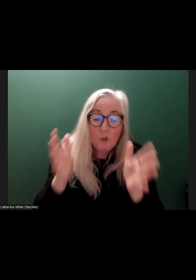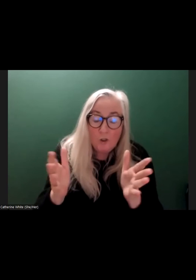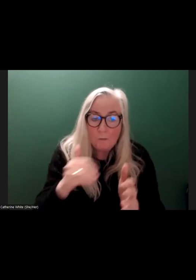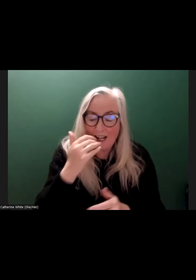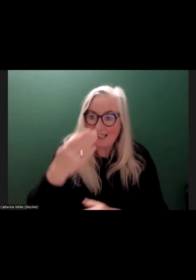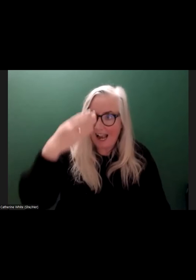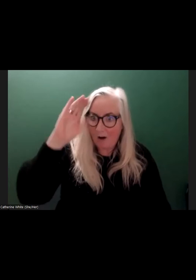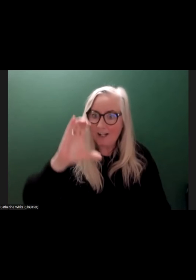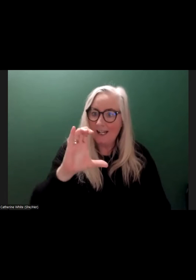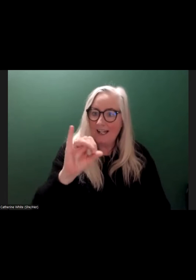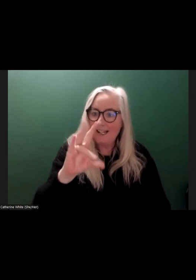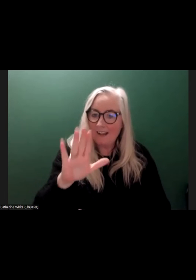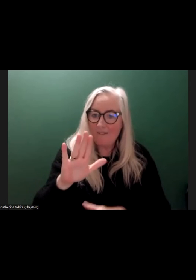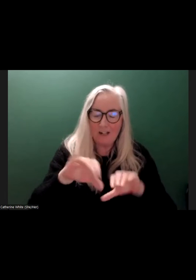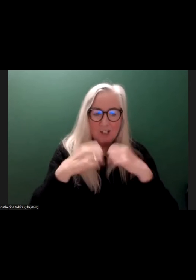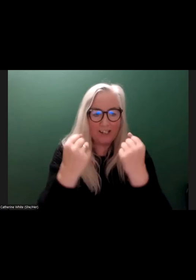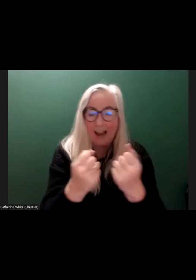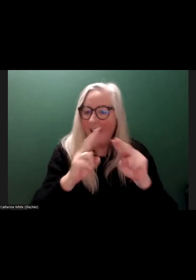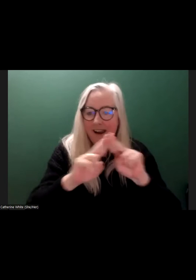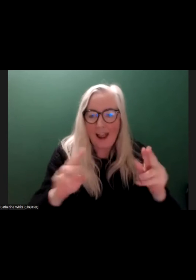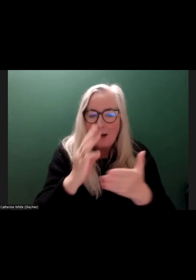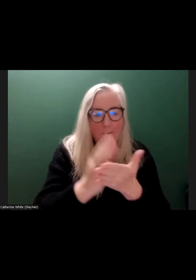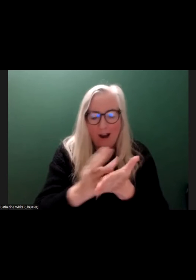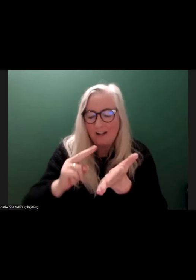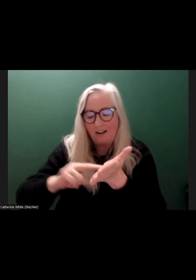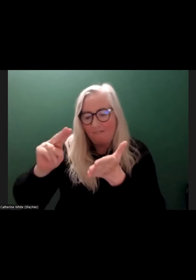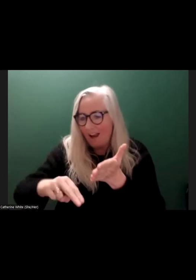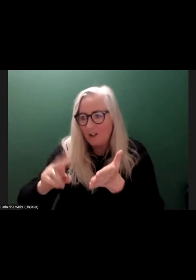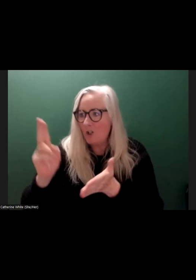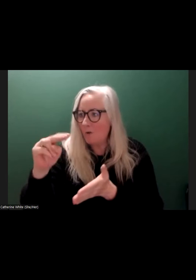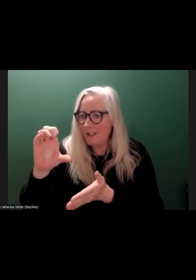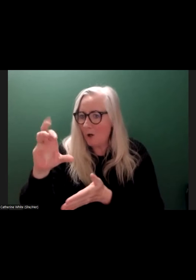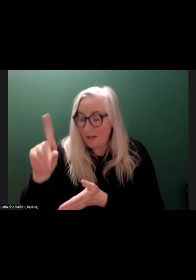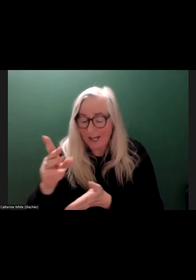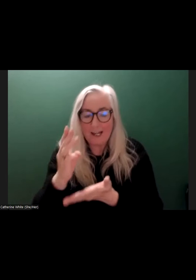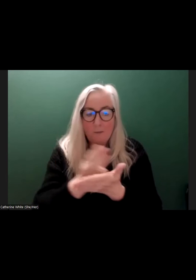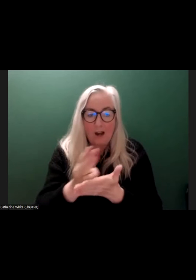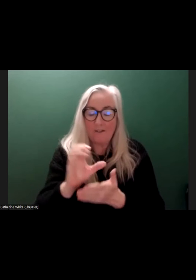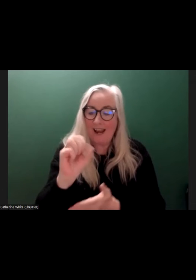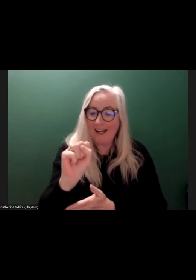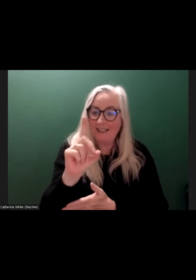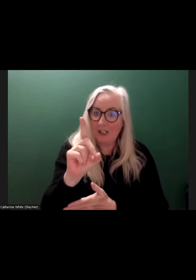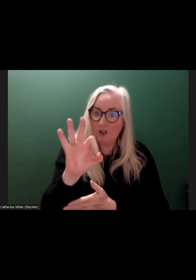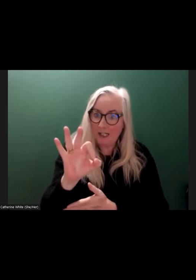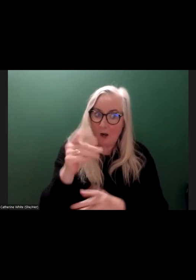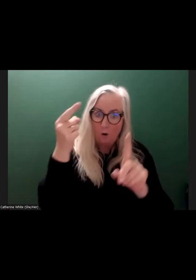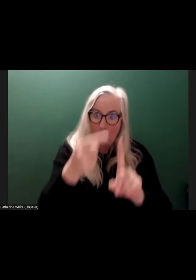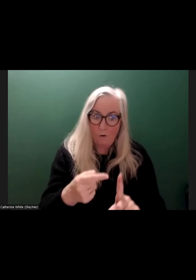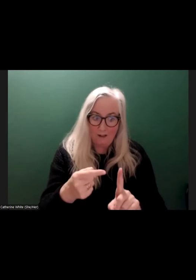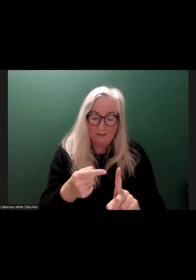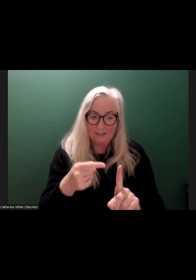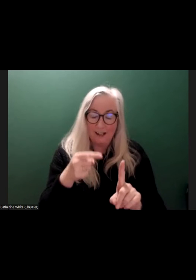civil society. wasn't part of the Conventions of Rights of Disabled People. was part of the Sustainable Development Goals Forum.